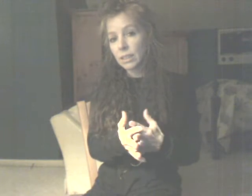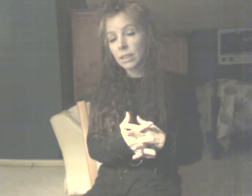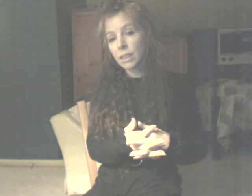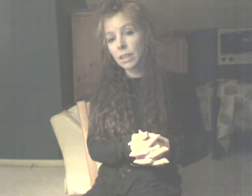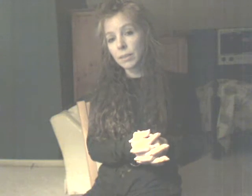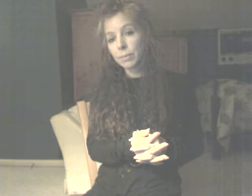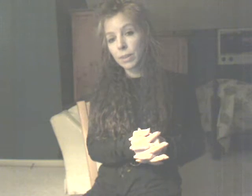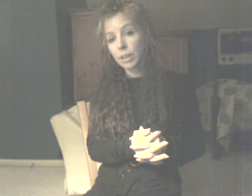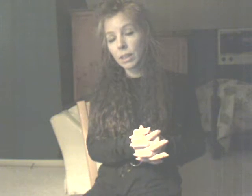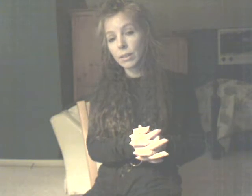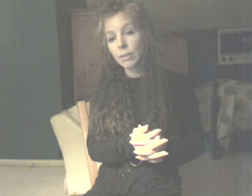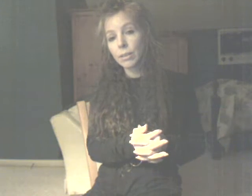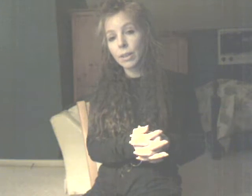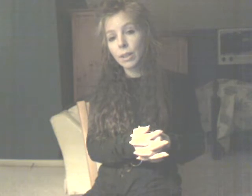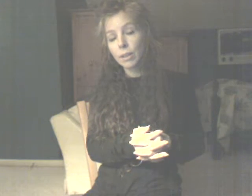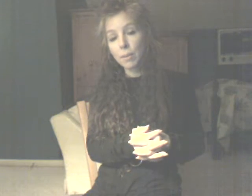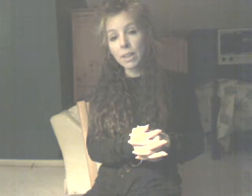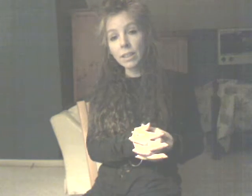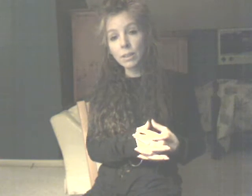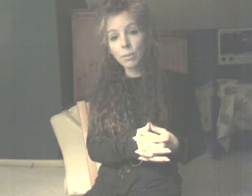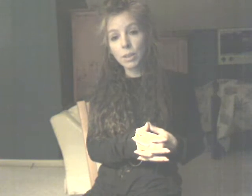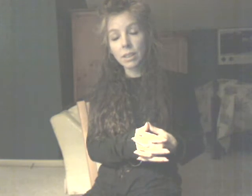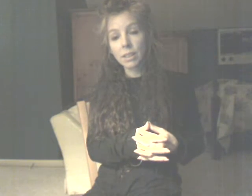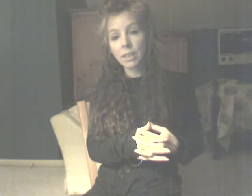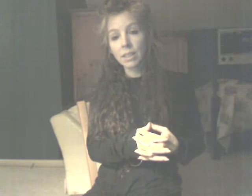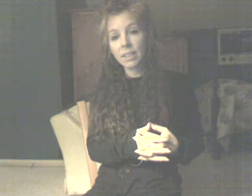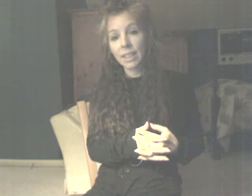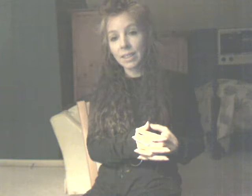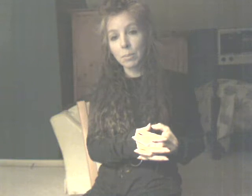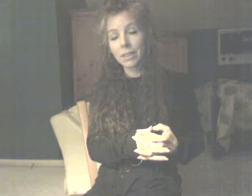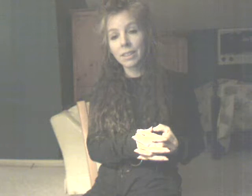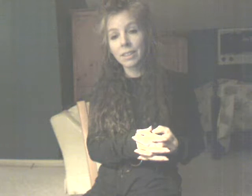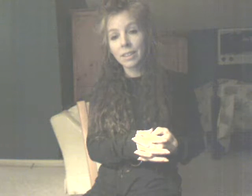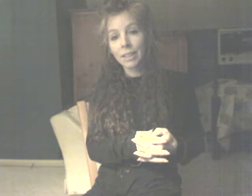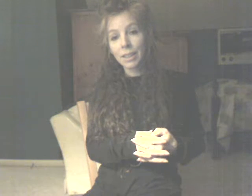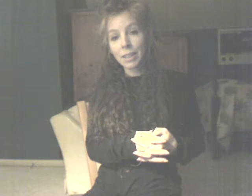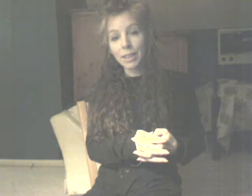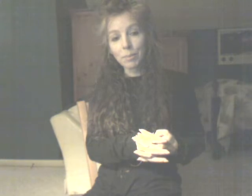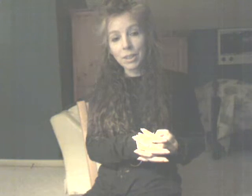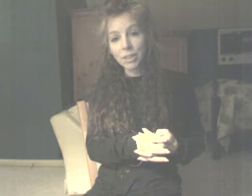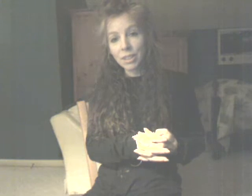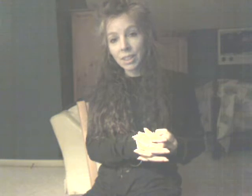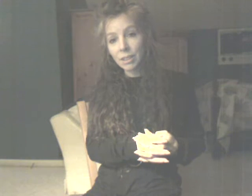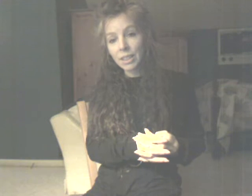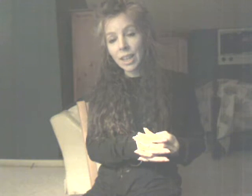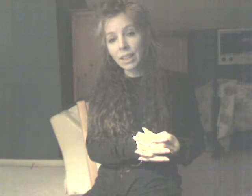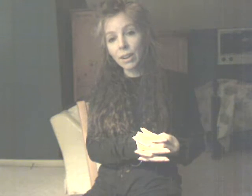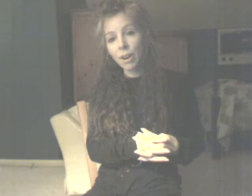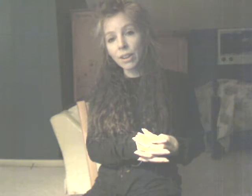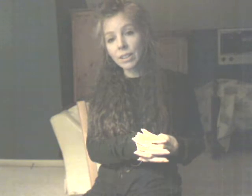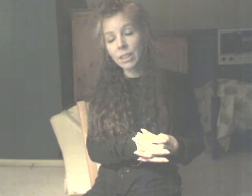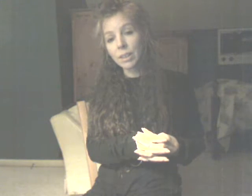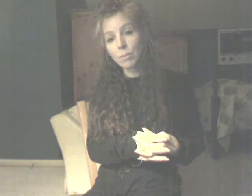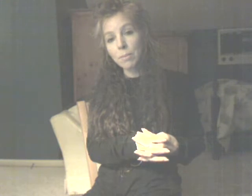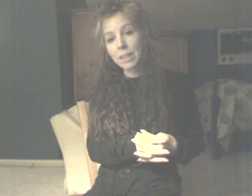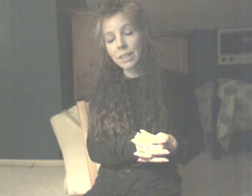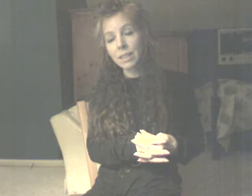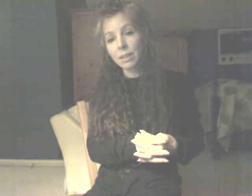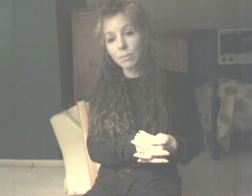Um, maybe that was this, this sentiment. Um, let's just kill the tacky heart, romanticism